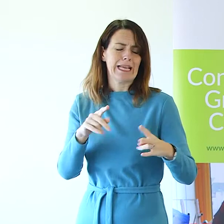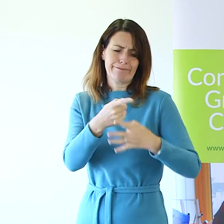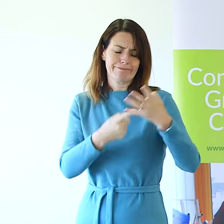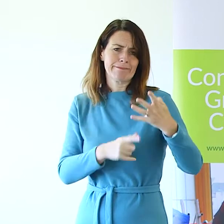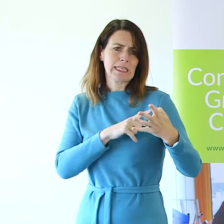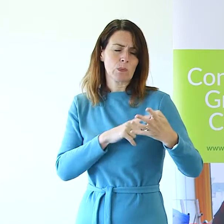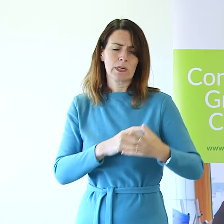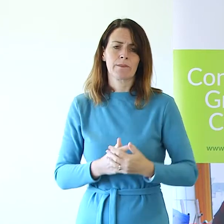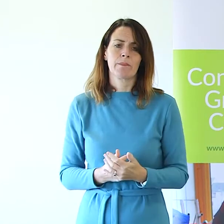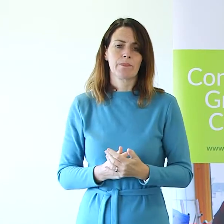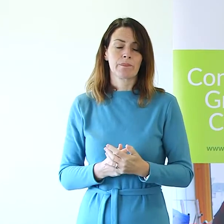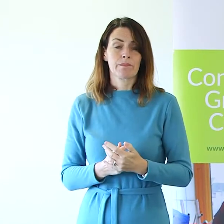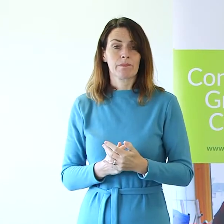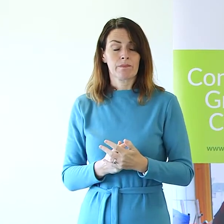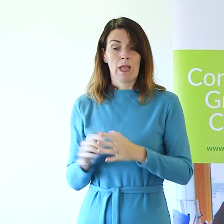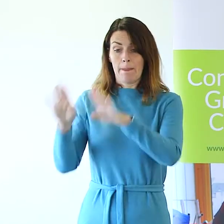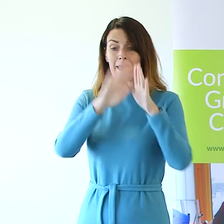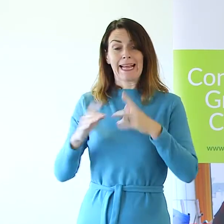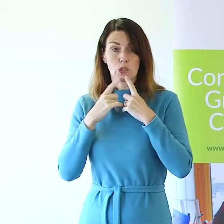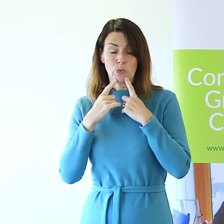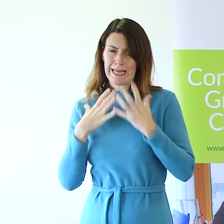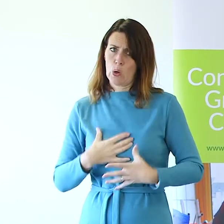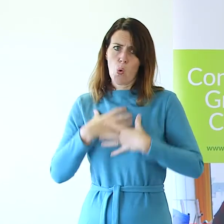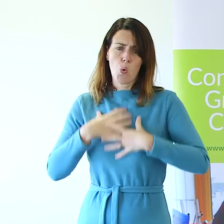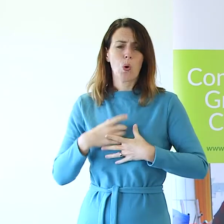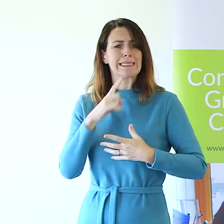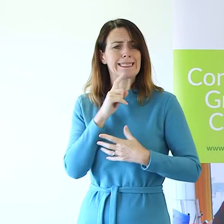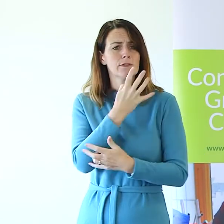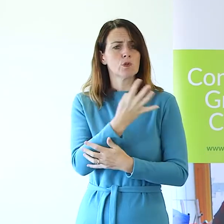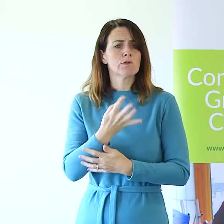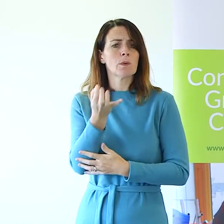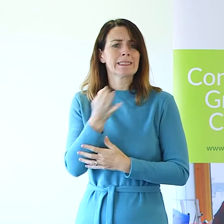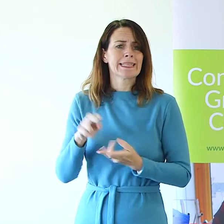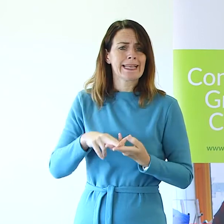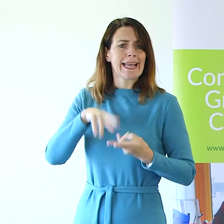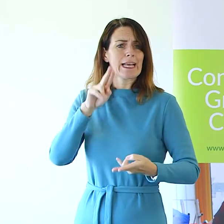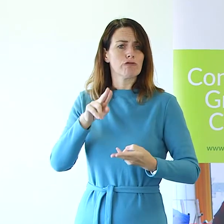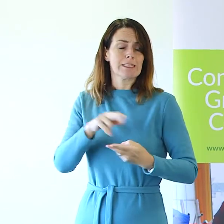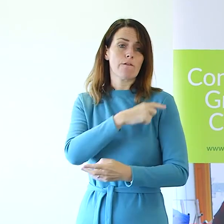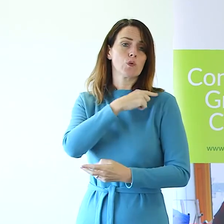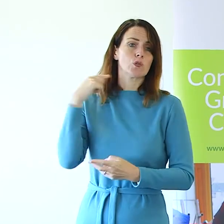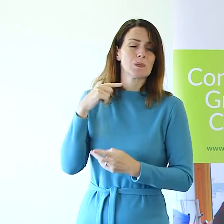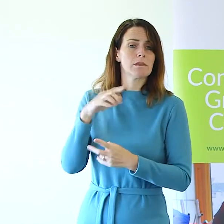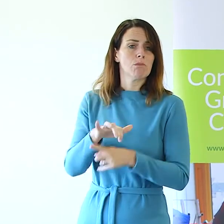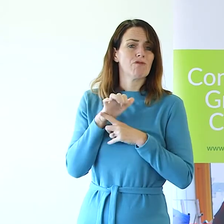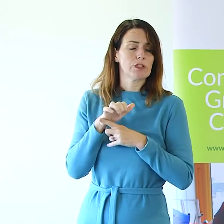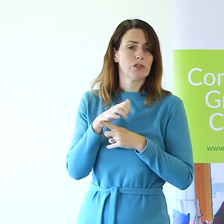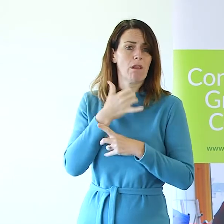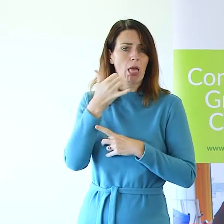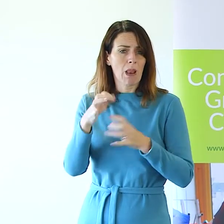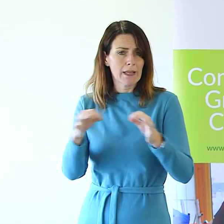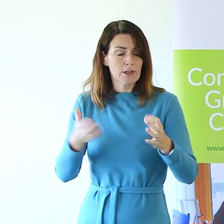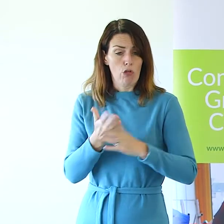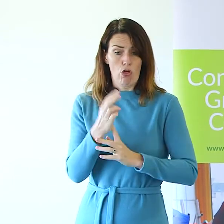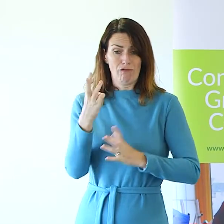Shockingly, national data shows there was a 44% increase in calls to suicide prevention helplines in the